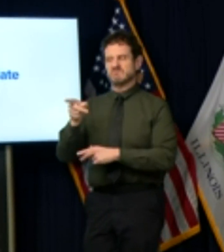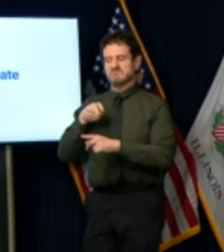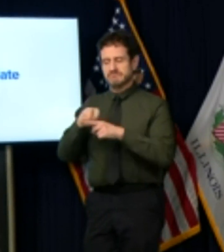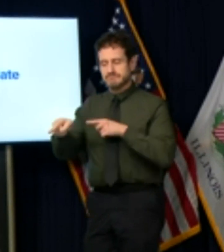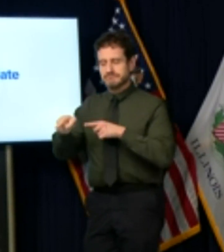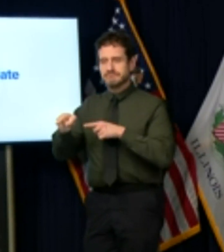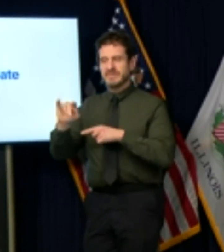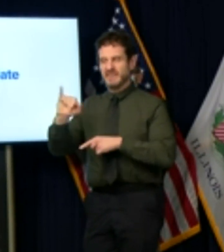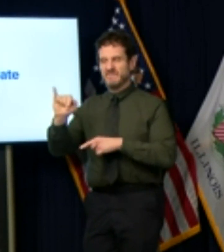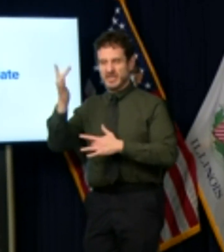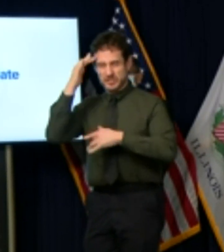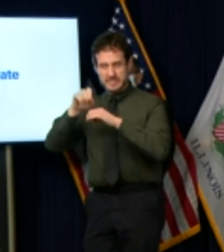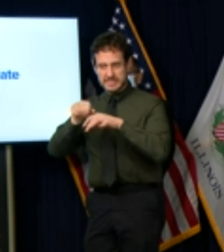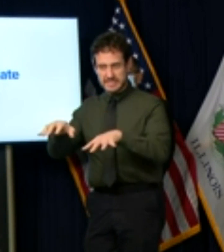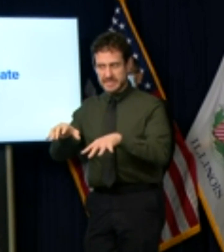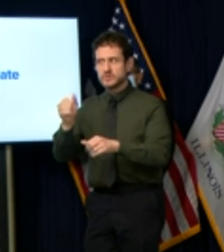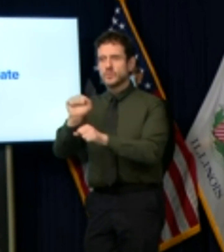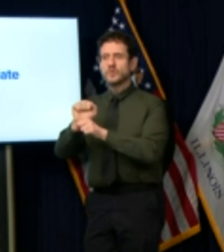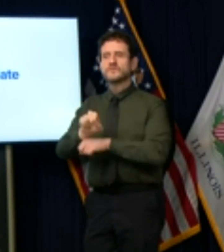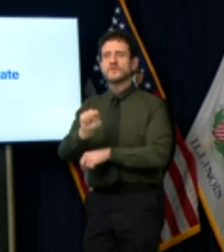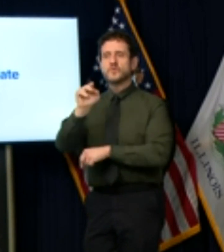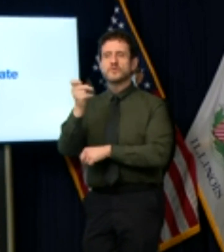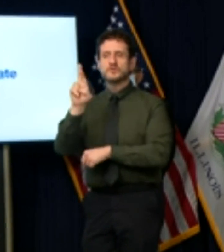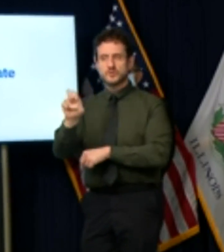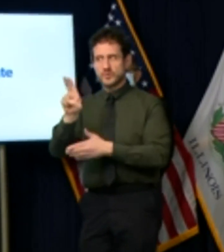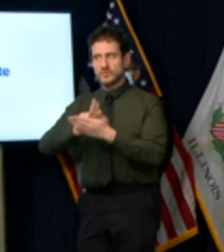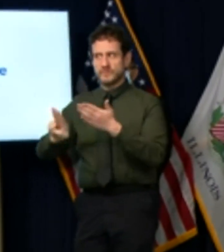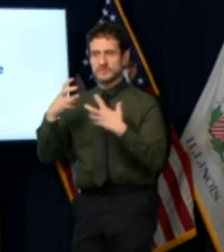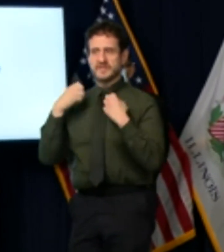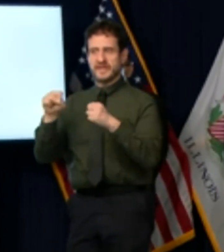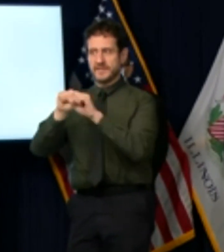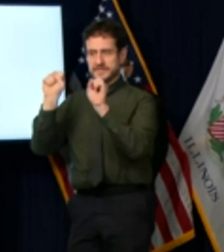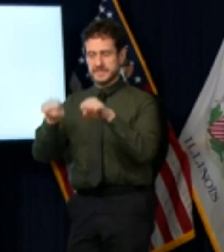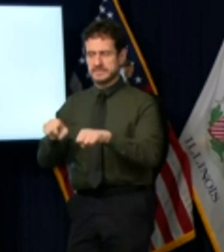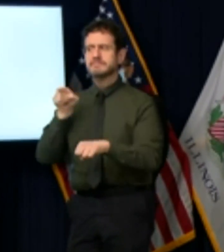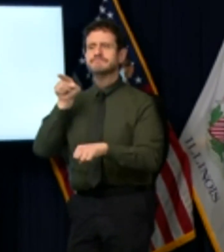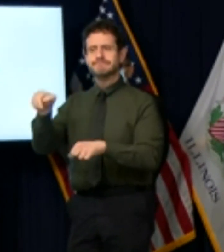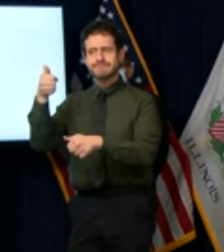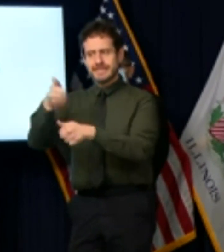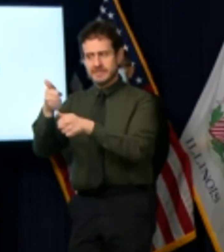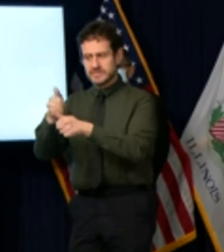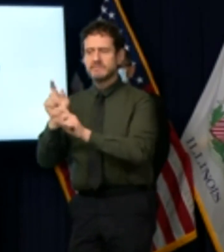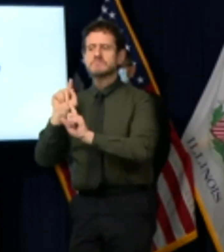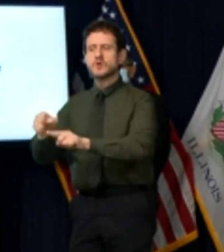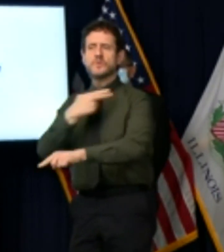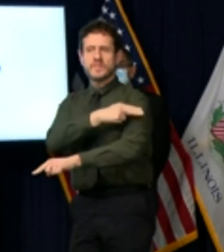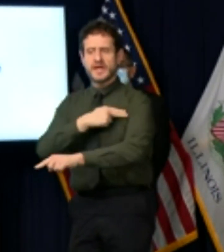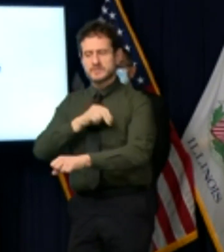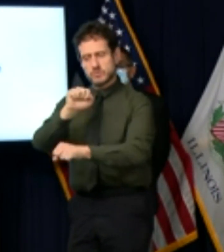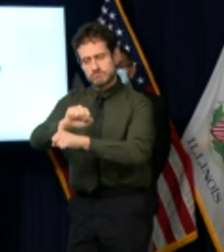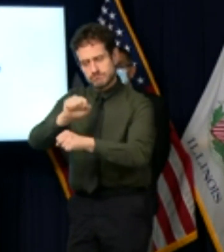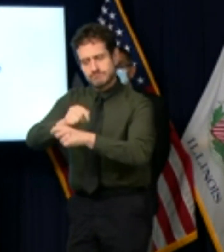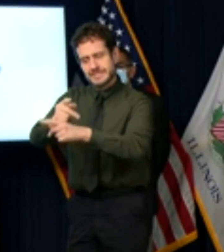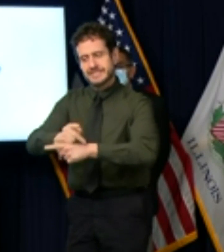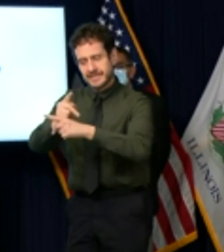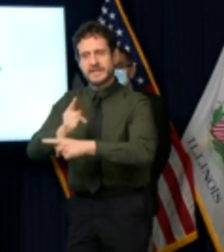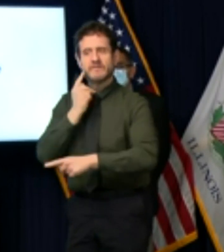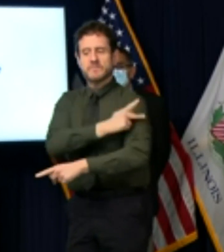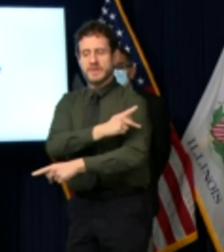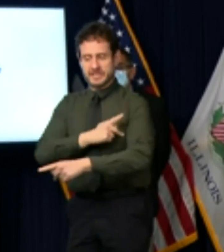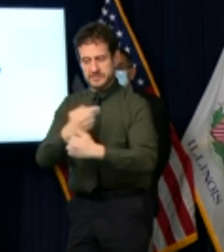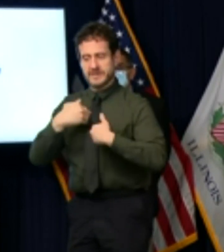university health system who has worked hands-on to care for hospitalized covid patients